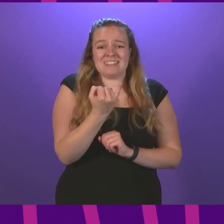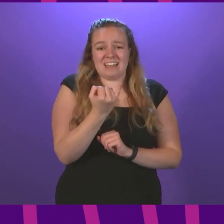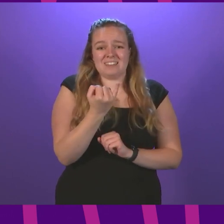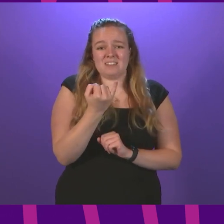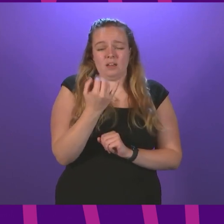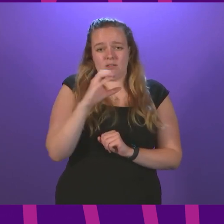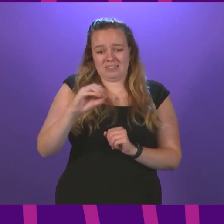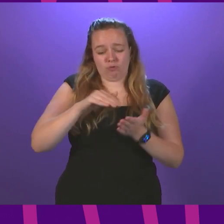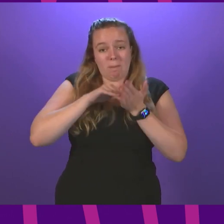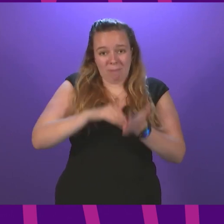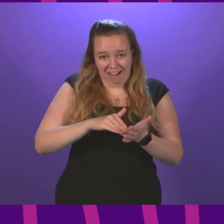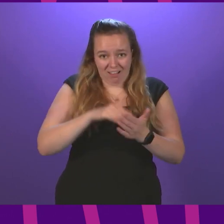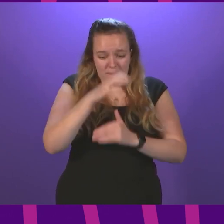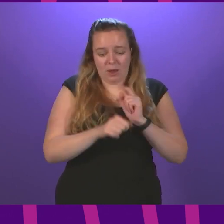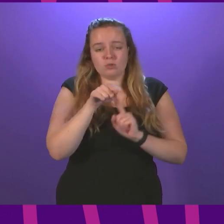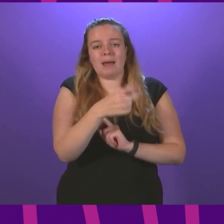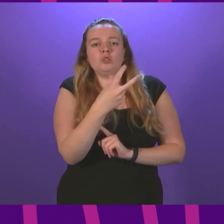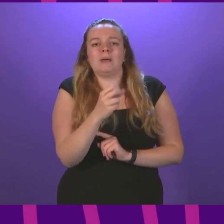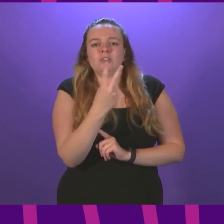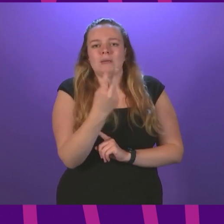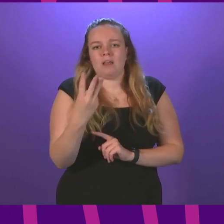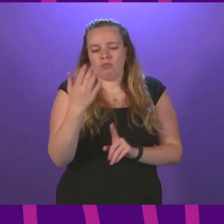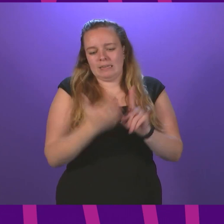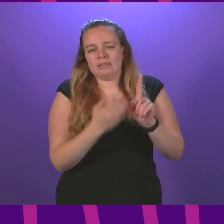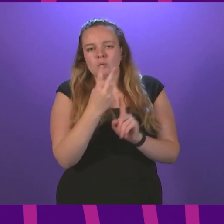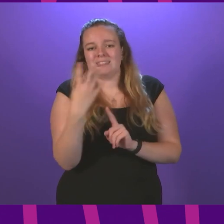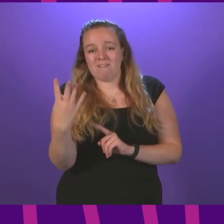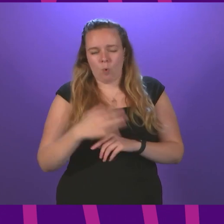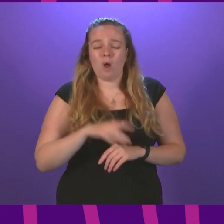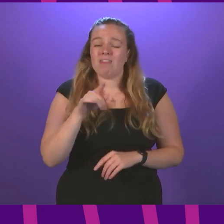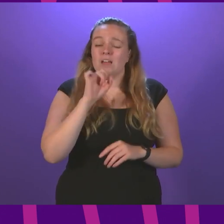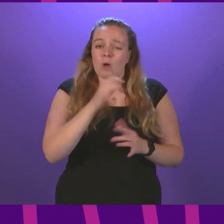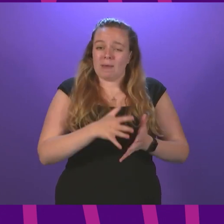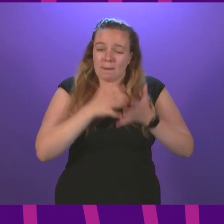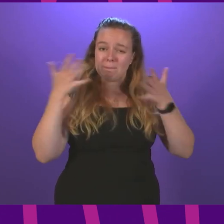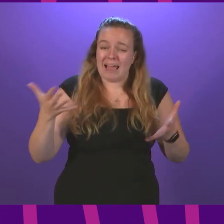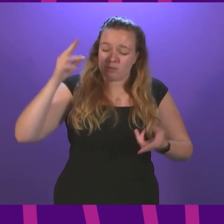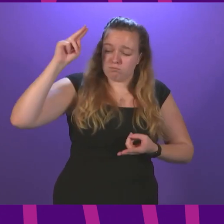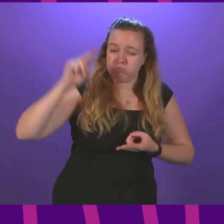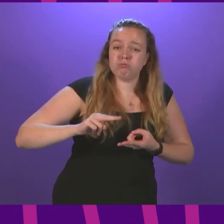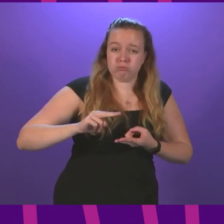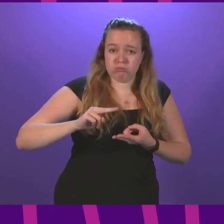million by 2023-24. This will be the biggest overnight reduction